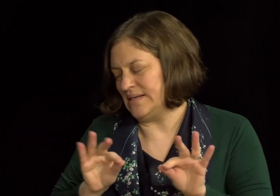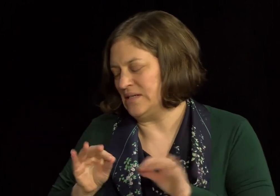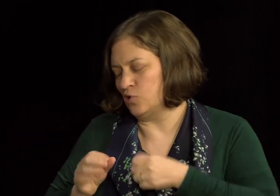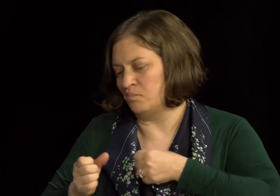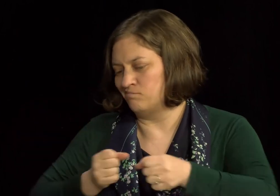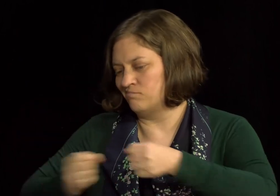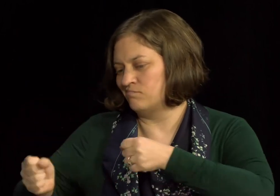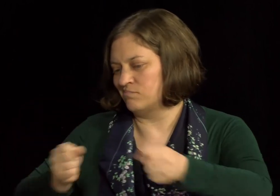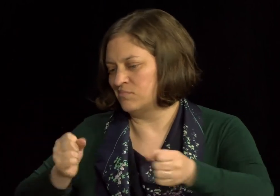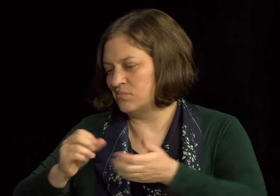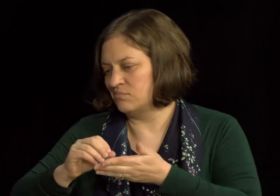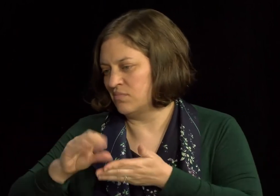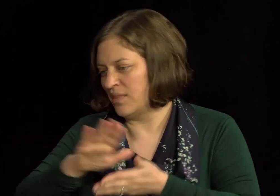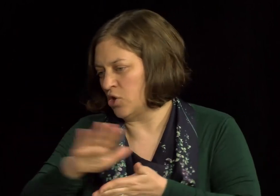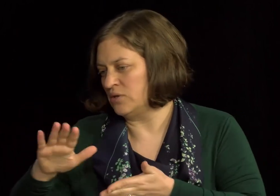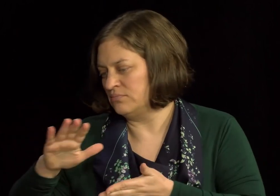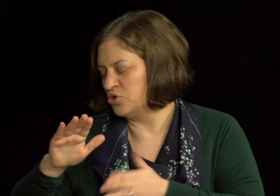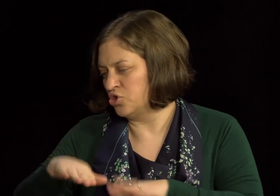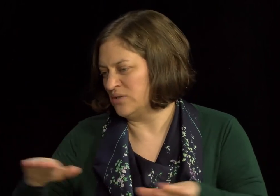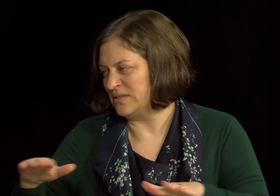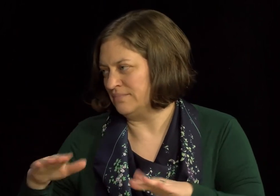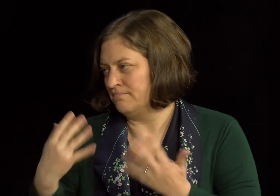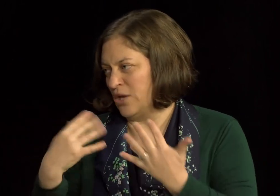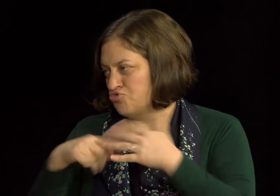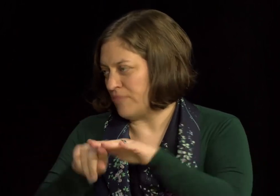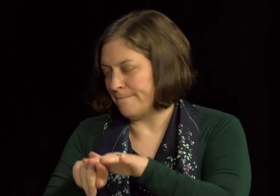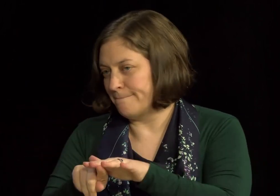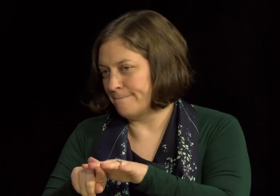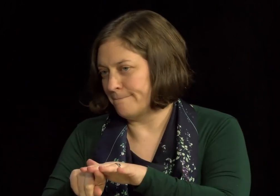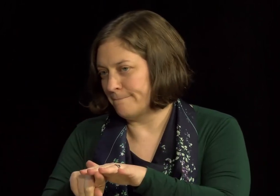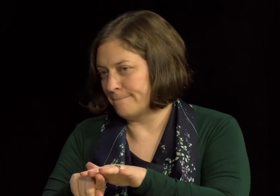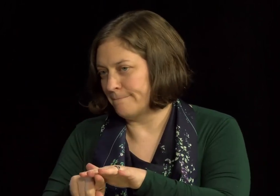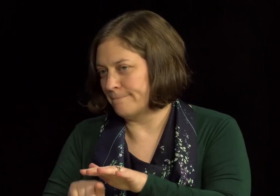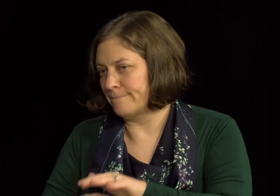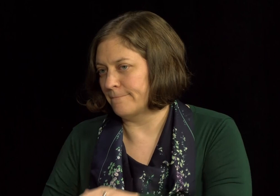Um. What was the name of the school? place their, their children in public schools.